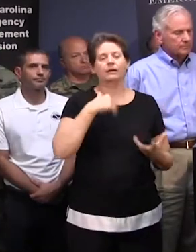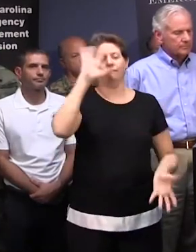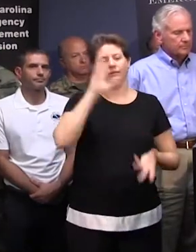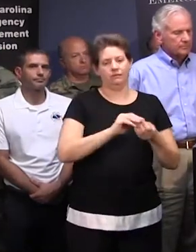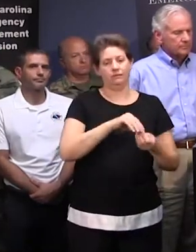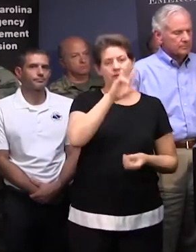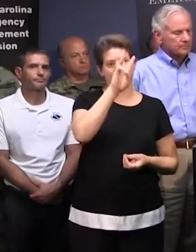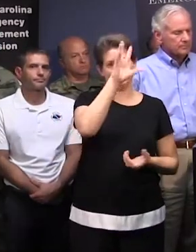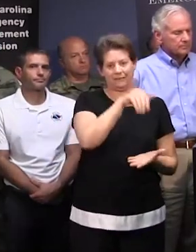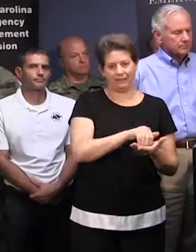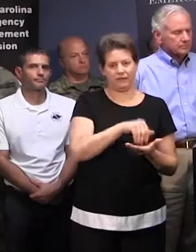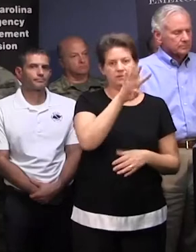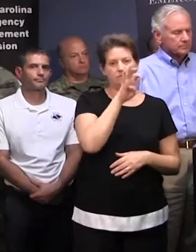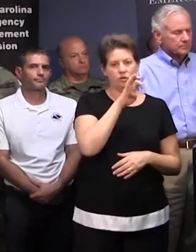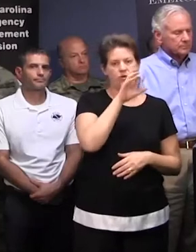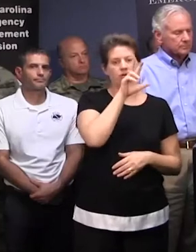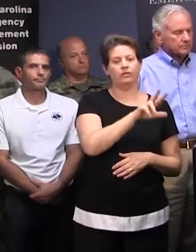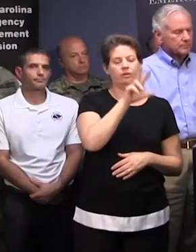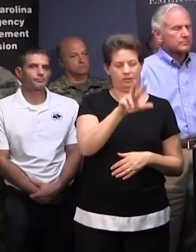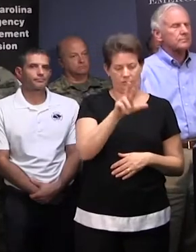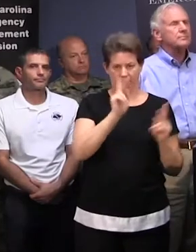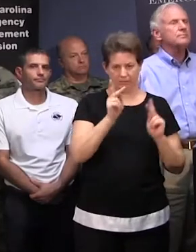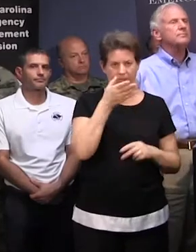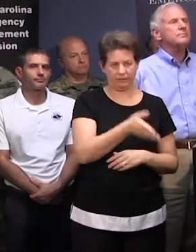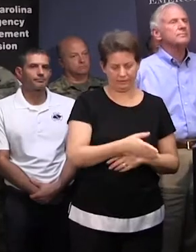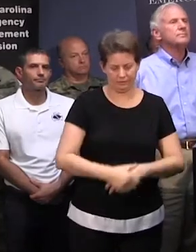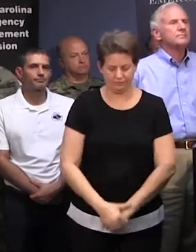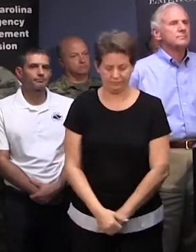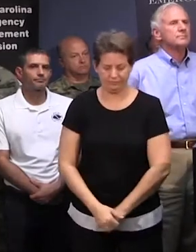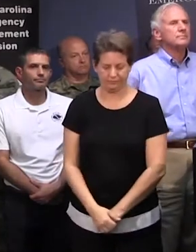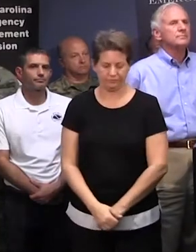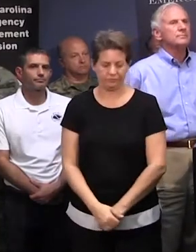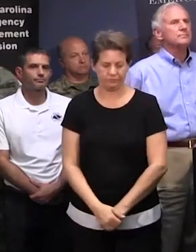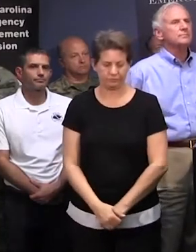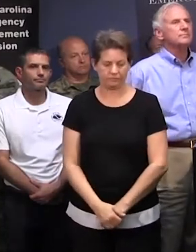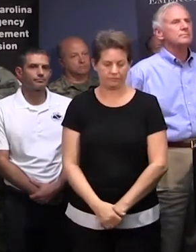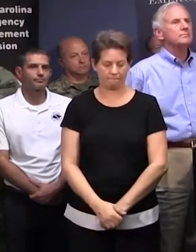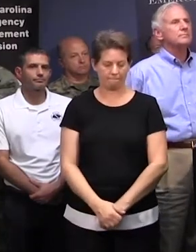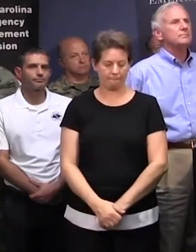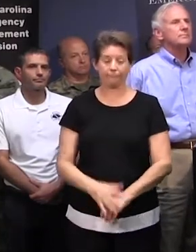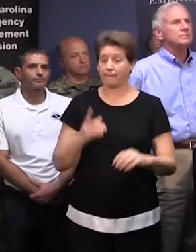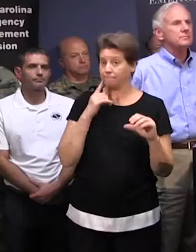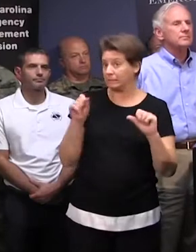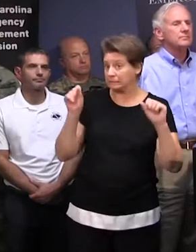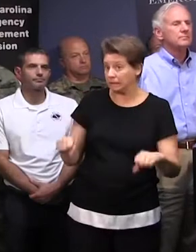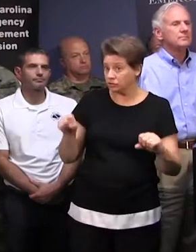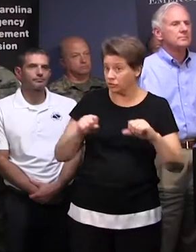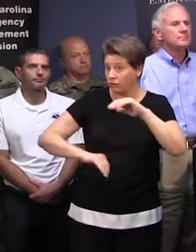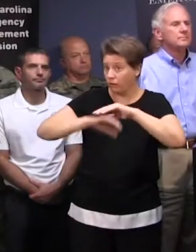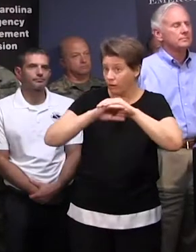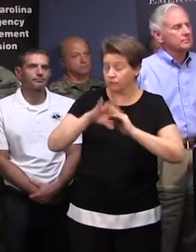total of 6,433 individuals in the shelters. We have a capacity for 44